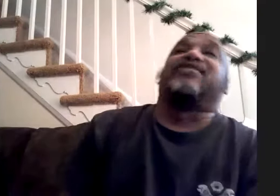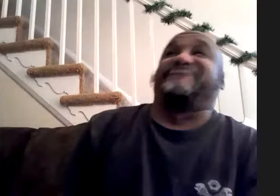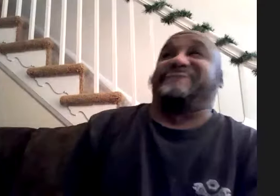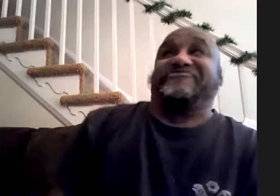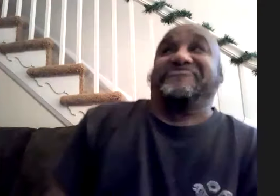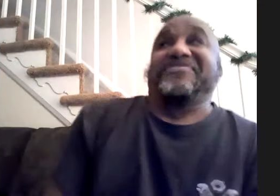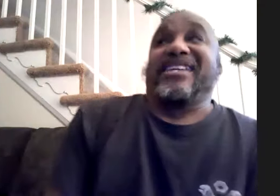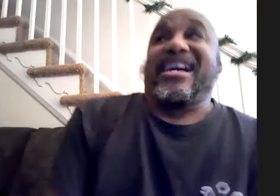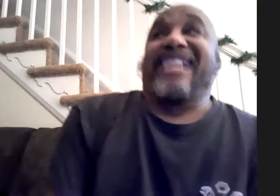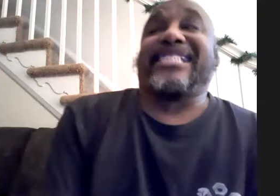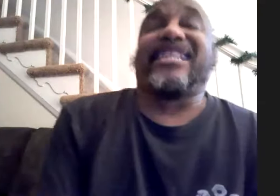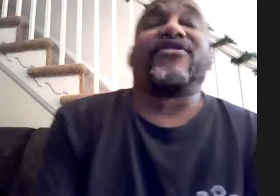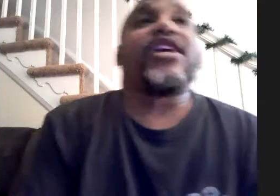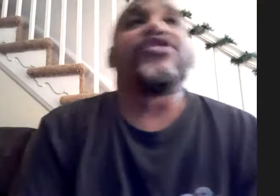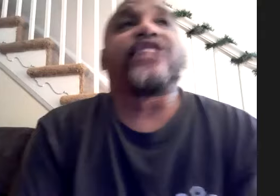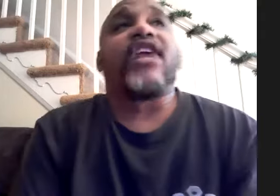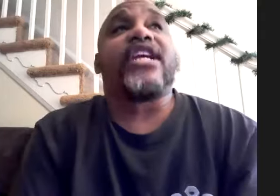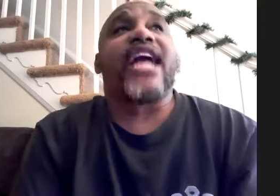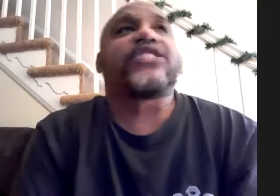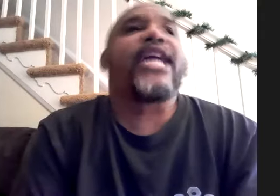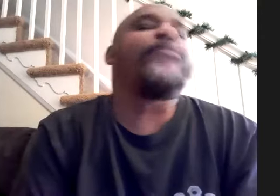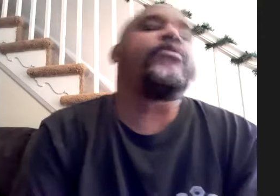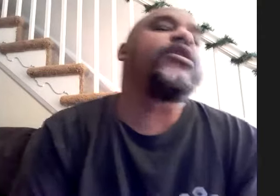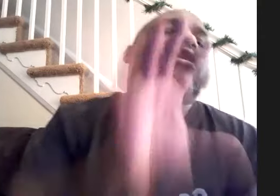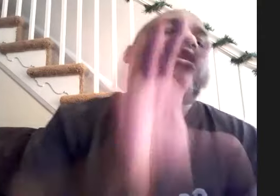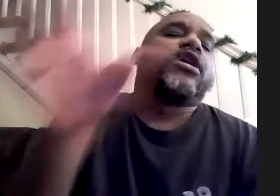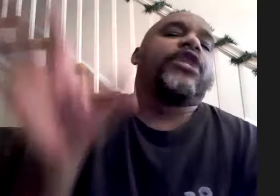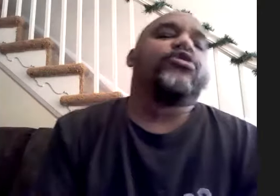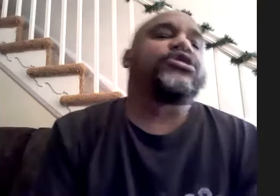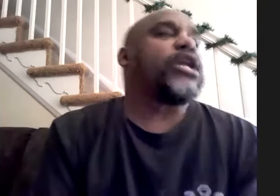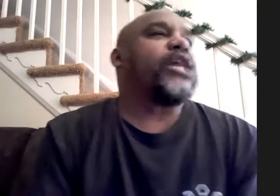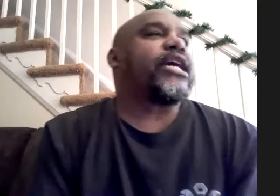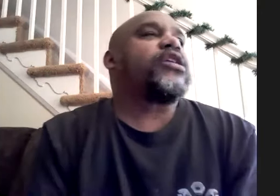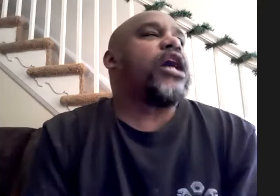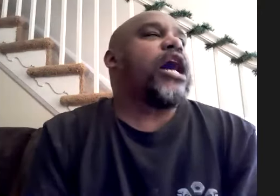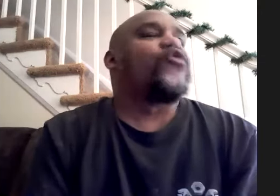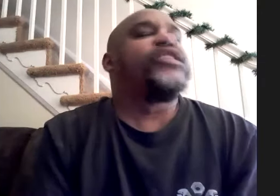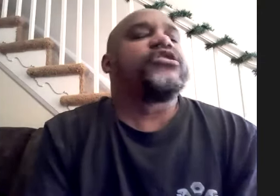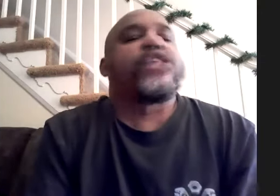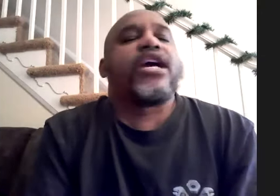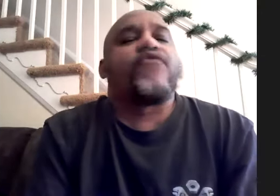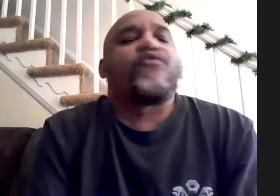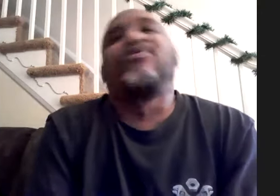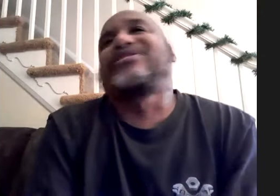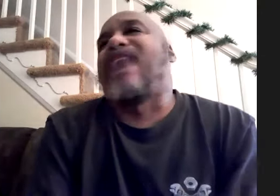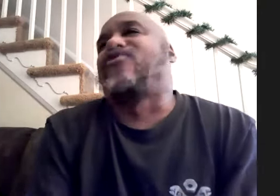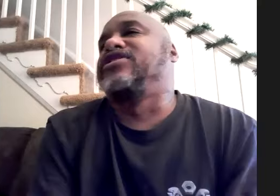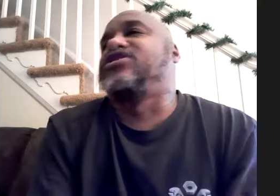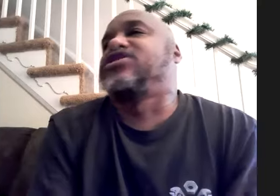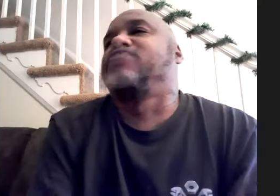i'd say seven or eight years now and it actually came to me in the most like outrageously i won't say outrageous it just made